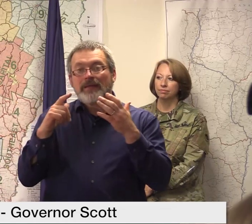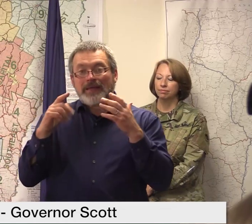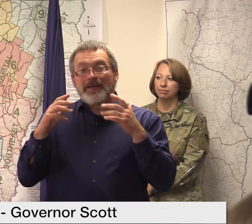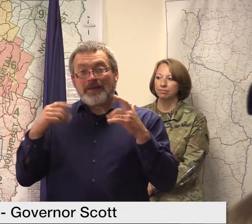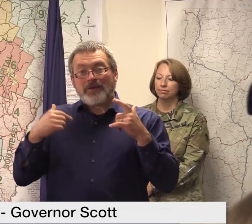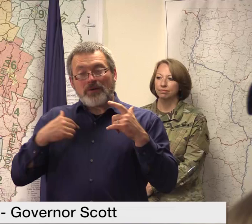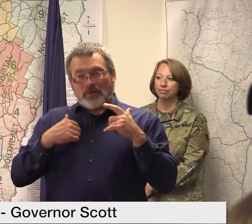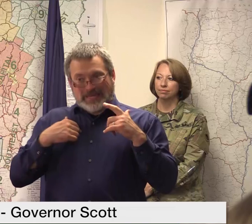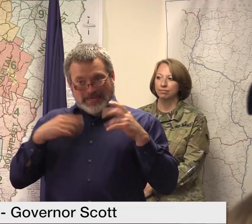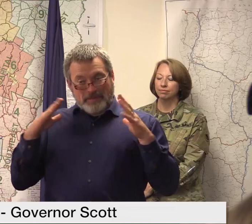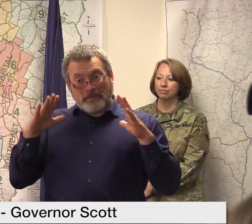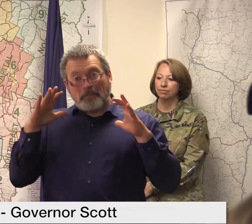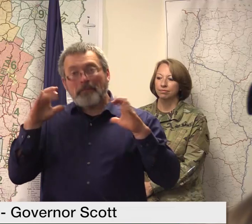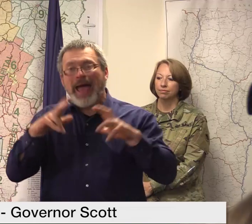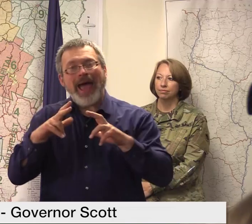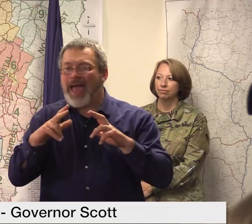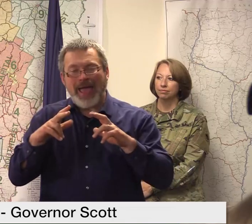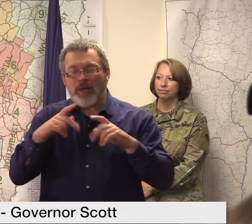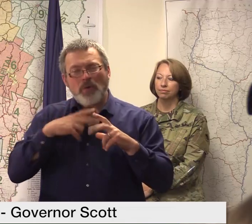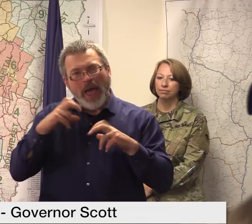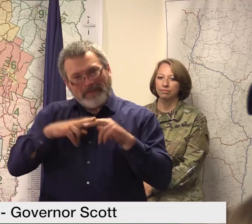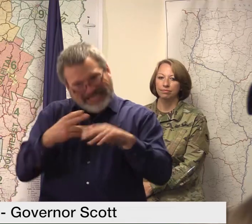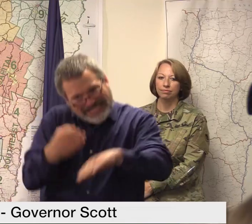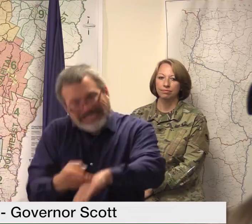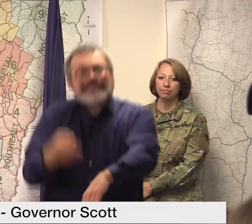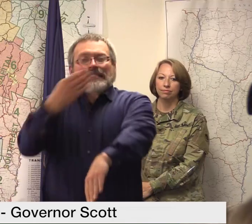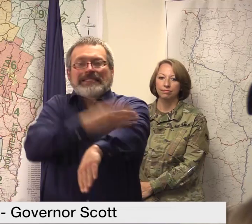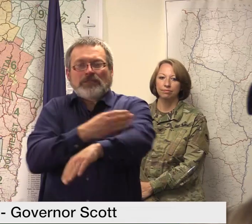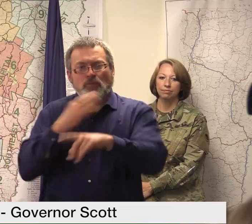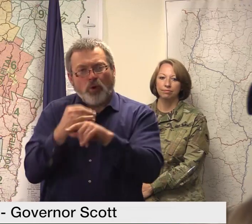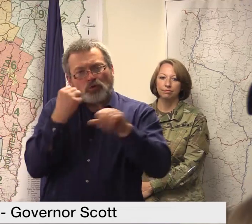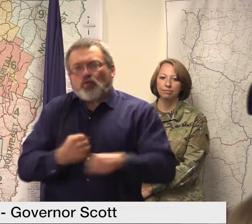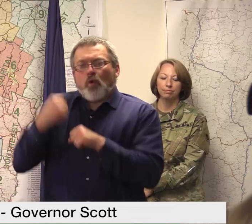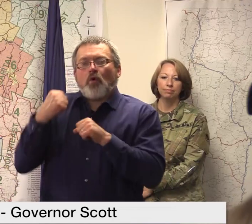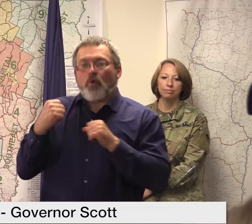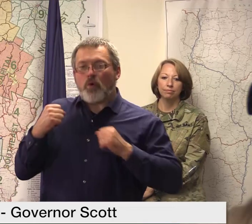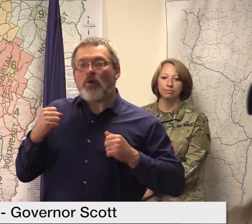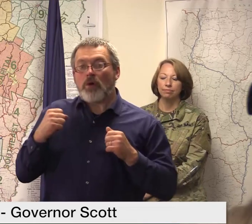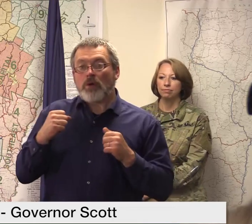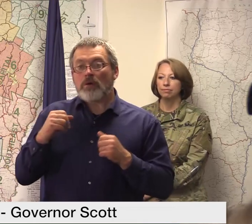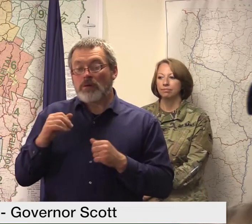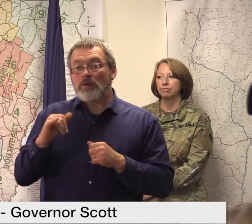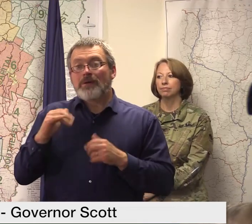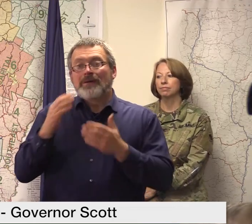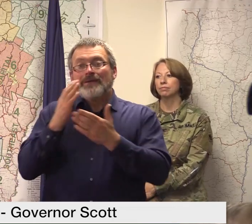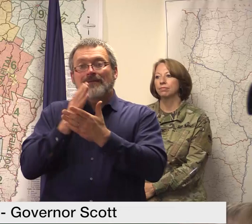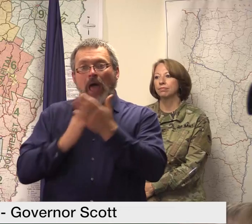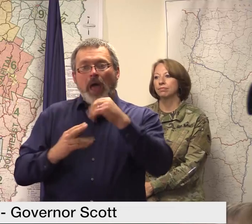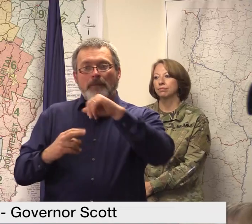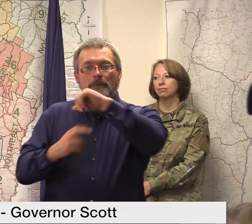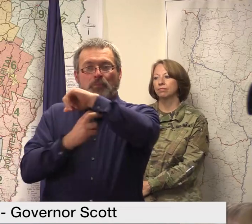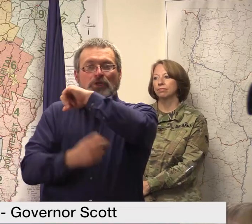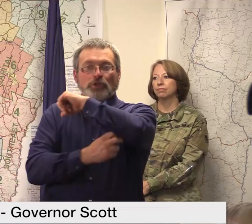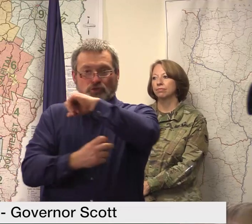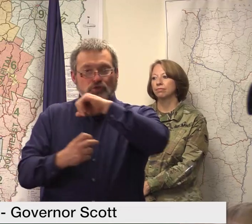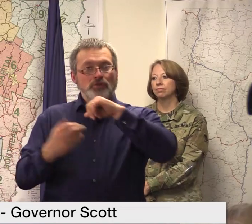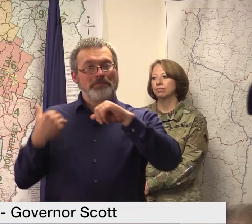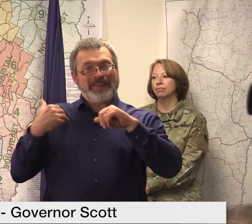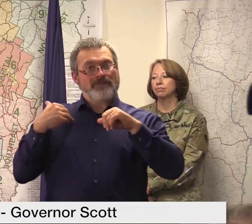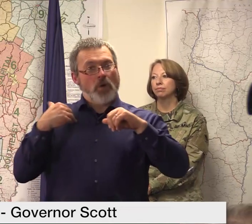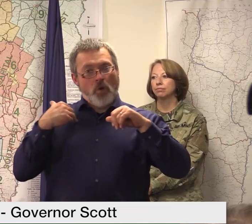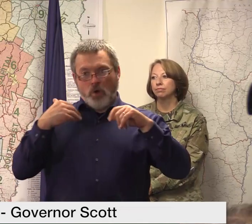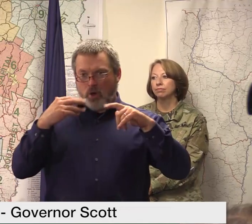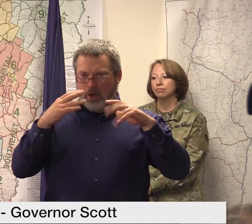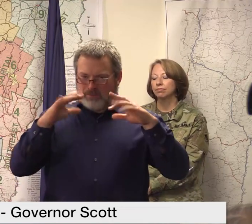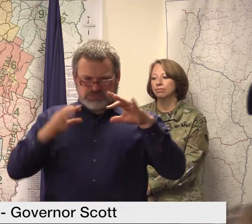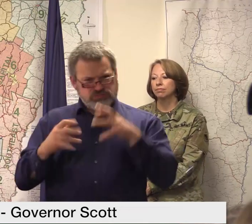and I think that's part of the reason why we didn't see as many bridges wiped out in this flood as we did in Irene so the answer would be yes we will